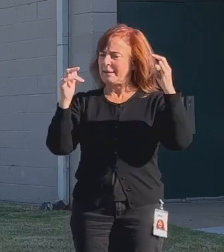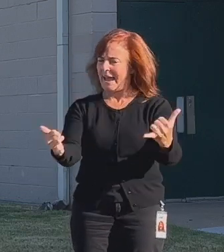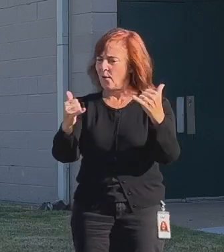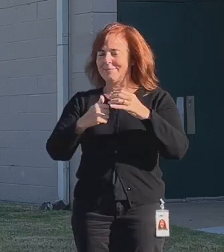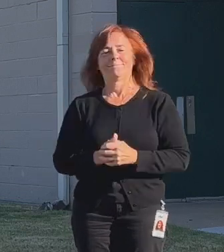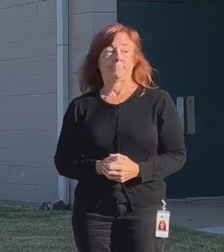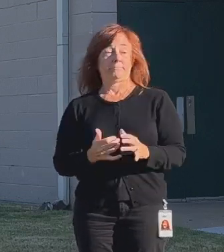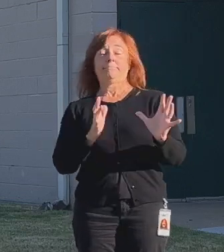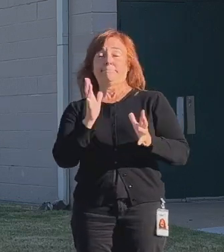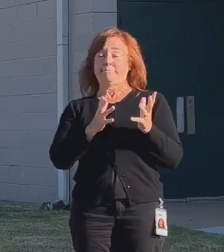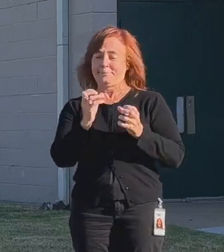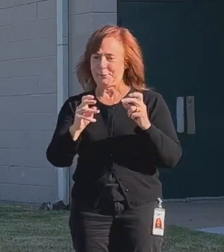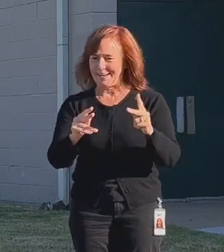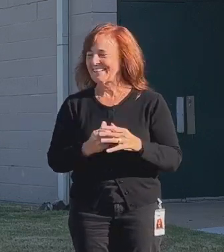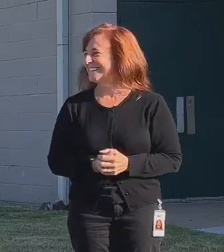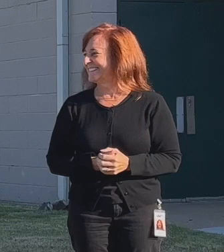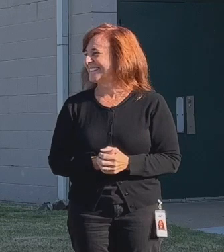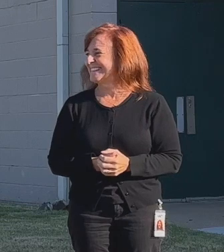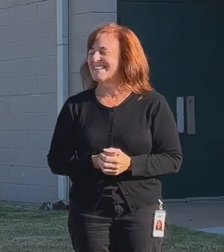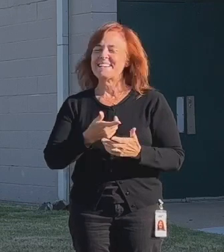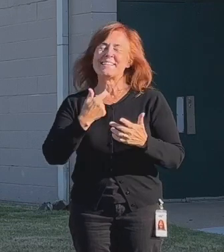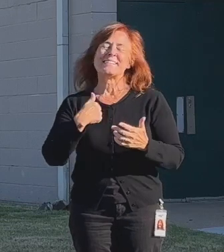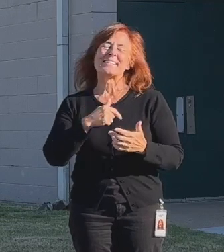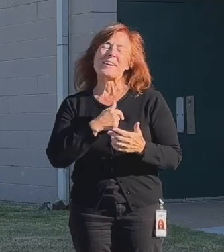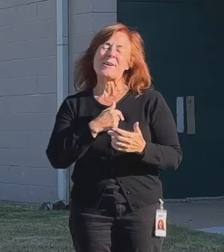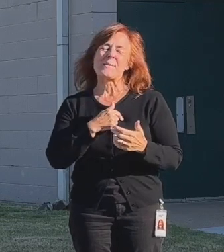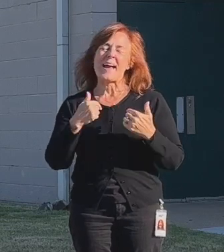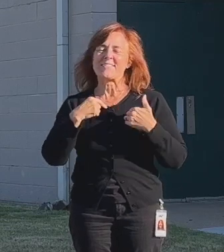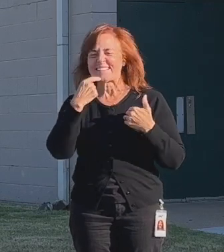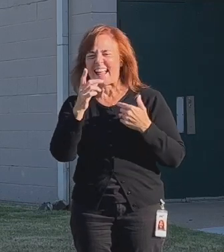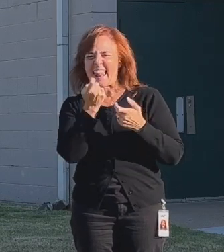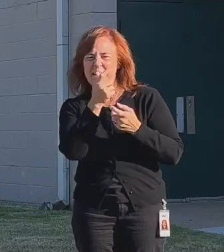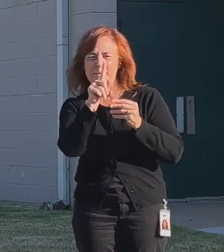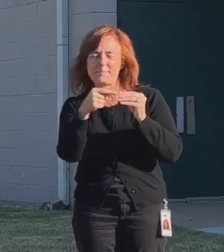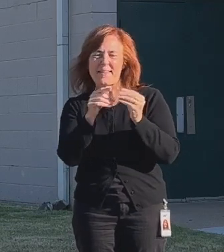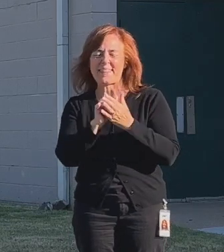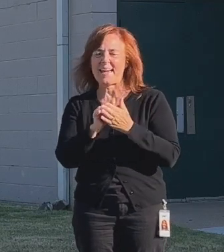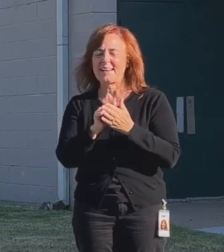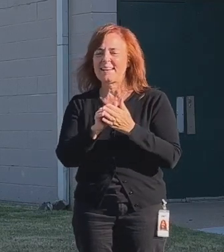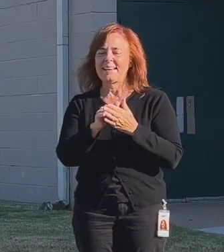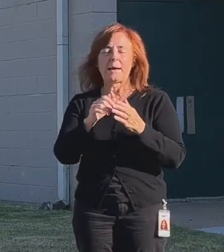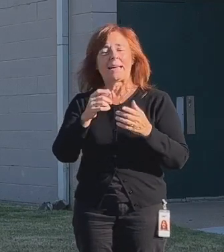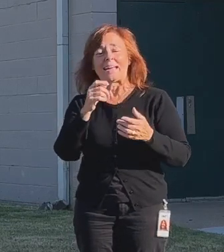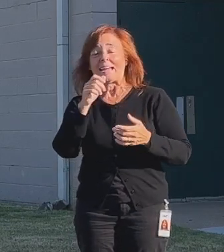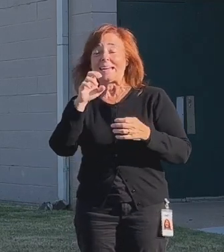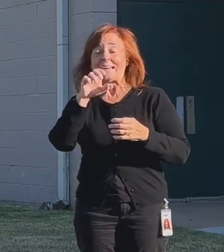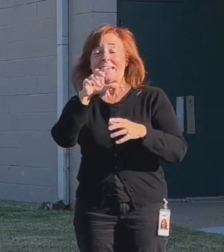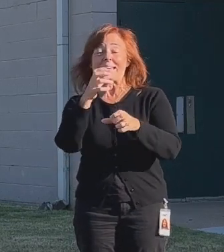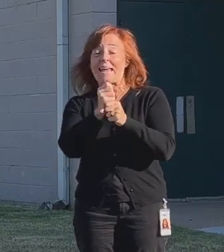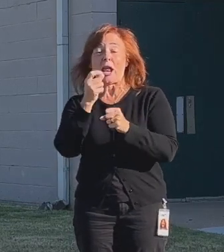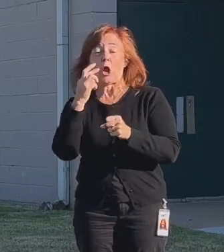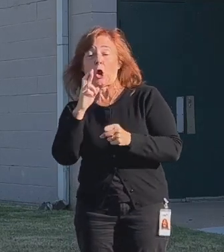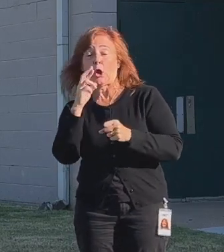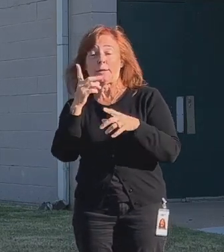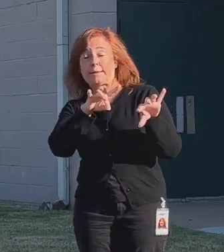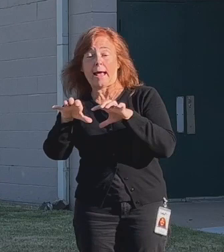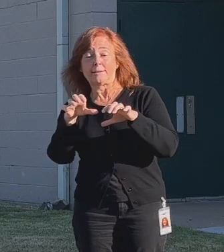we're going to, to come tell you a little bit about that, Ms. Gitter Dunn herself, Irene Bernstein.